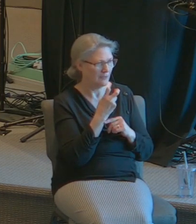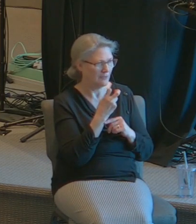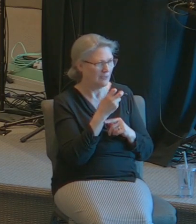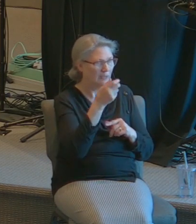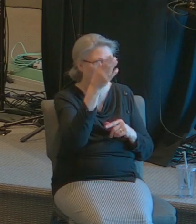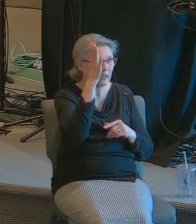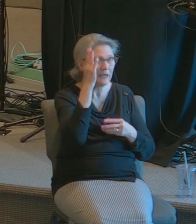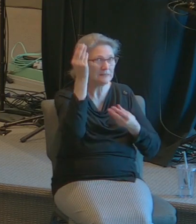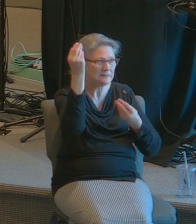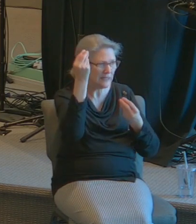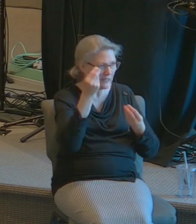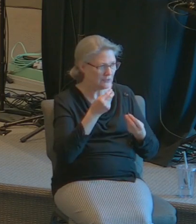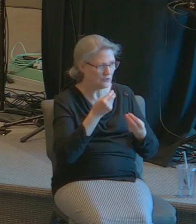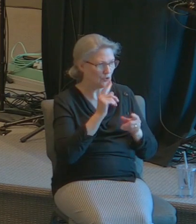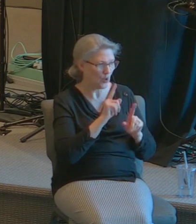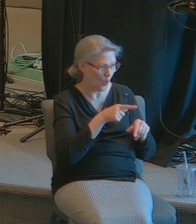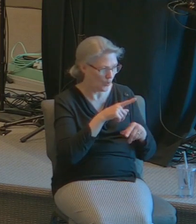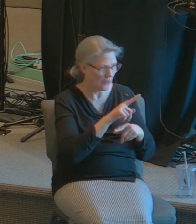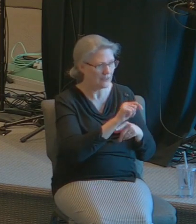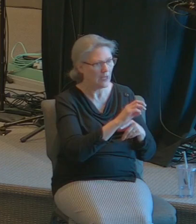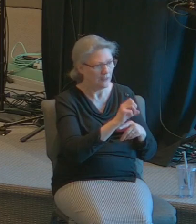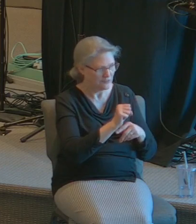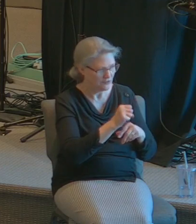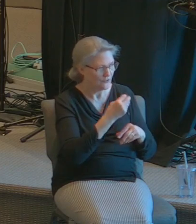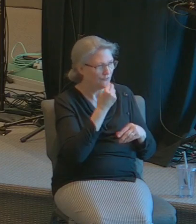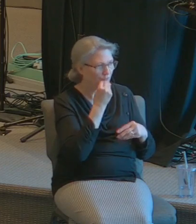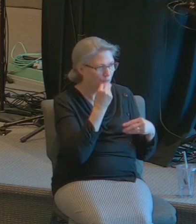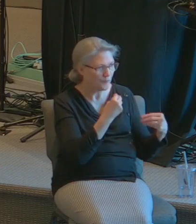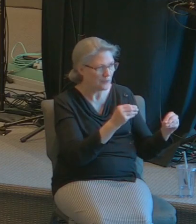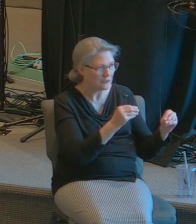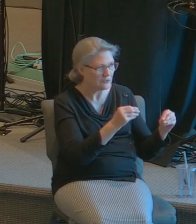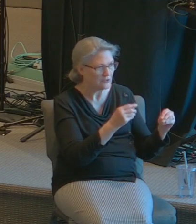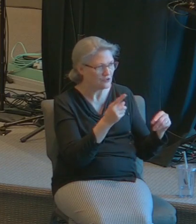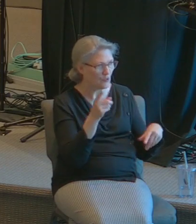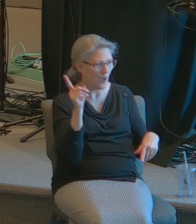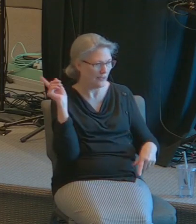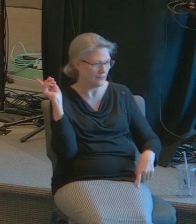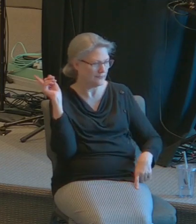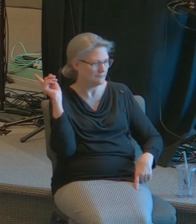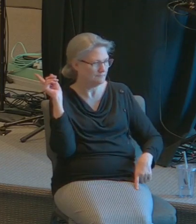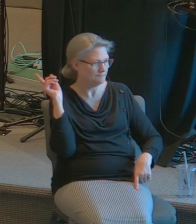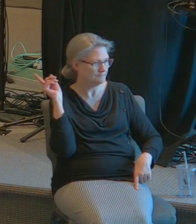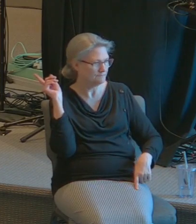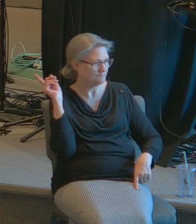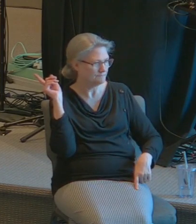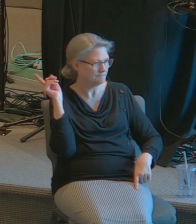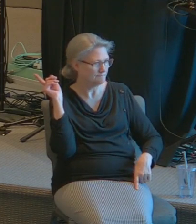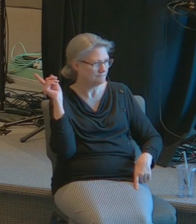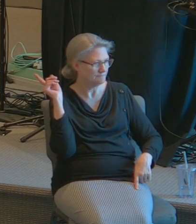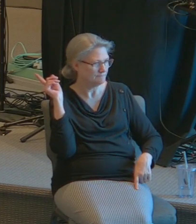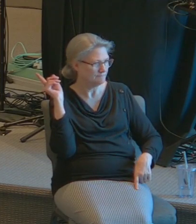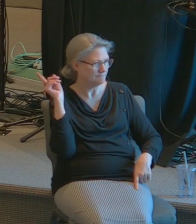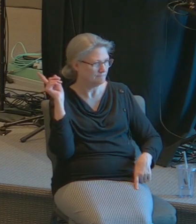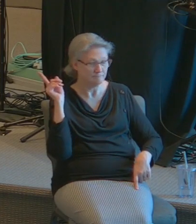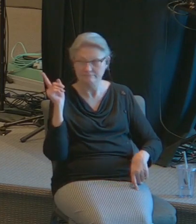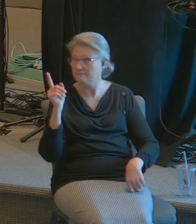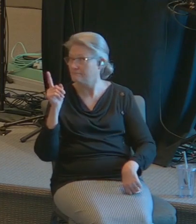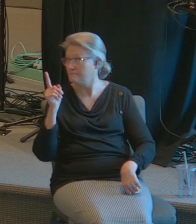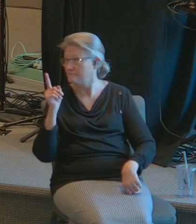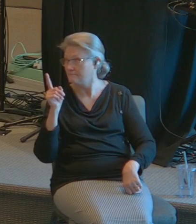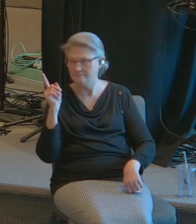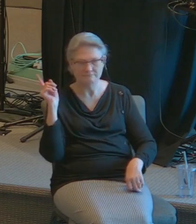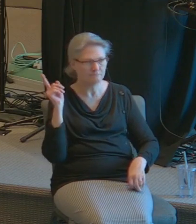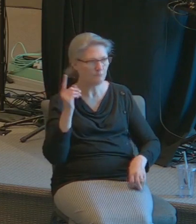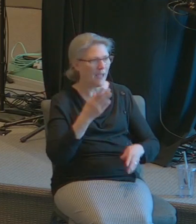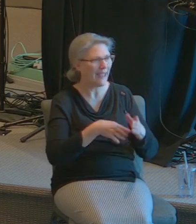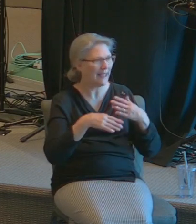you so I held out my hands like this and she spoke and took a